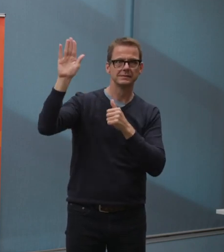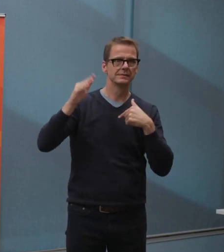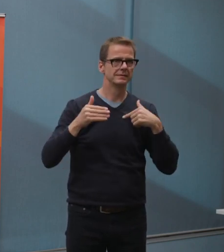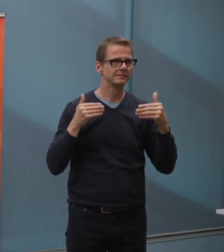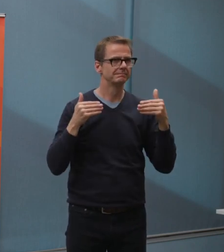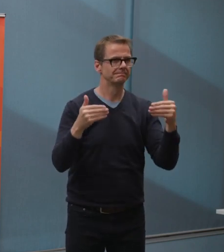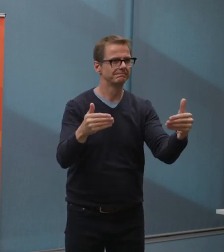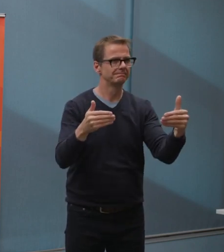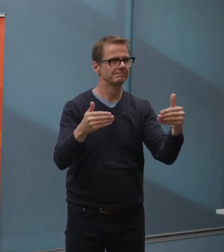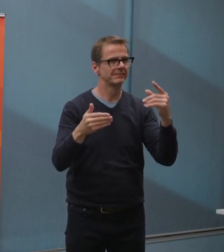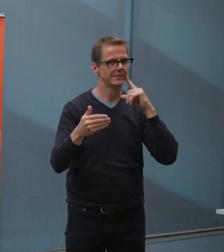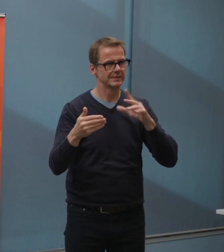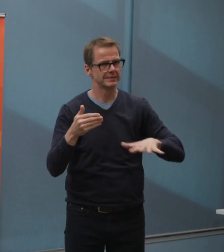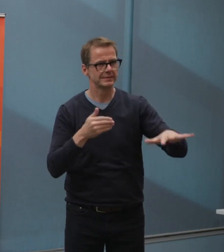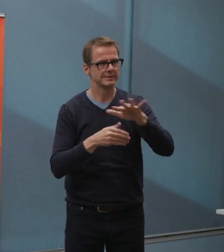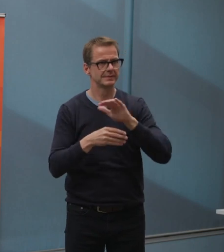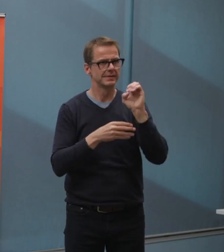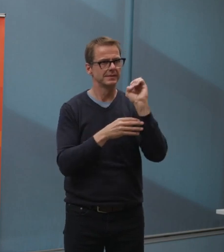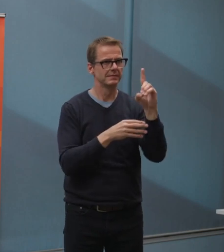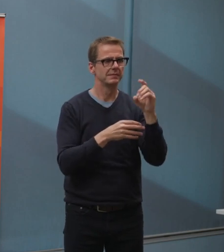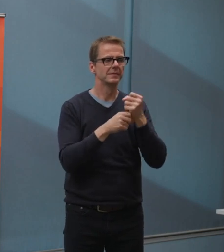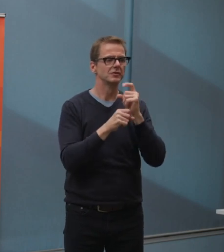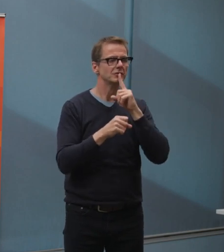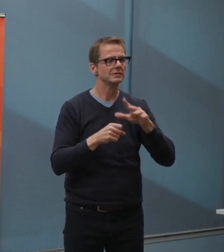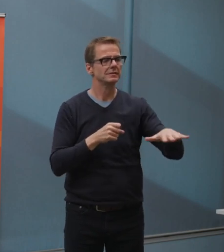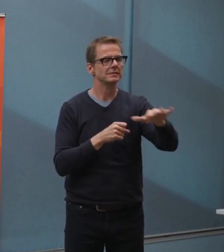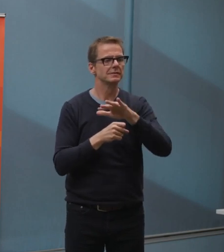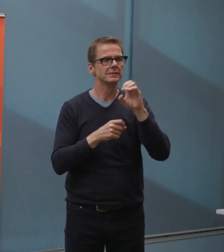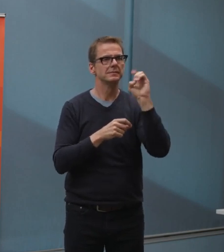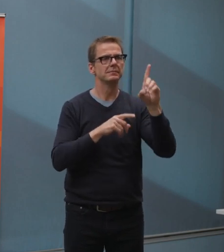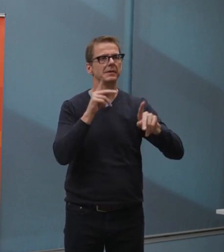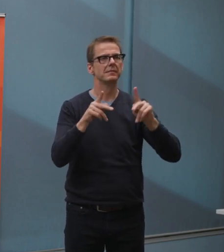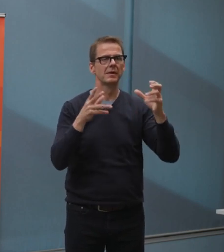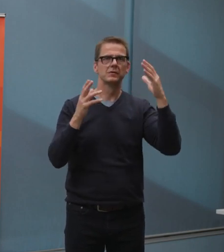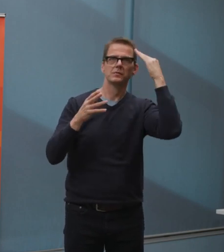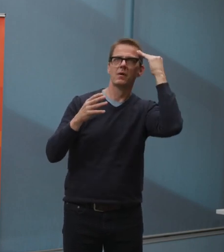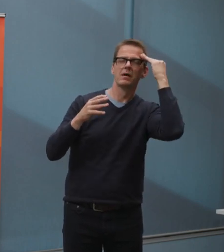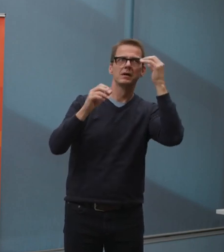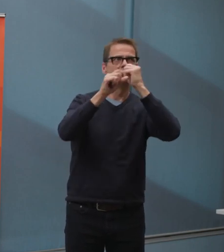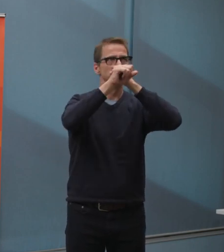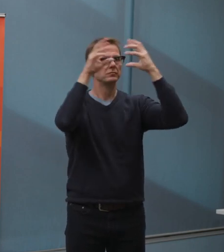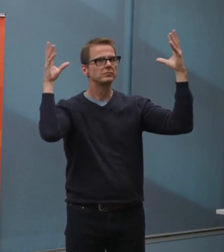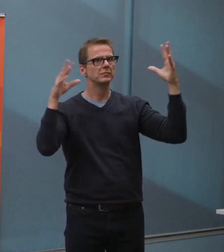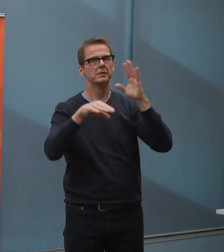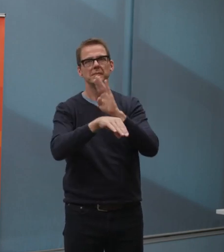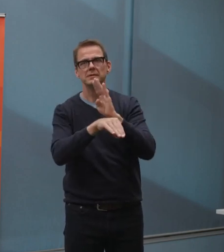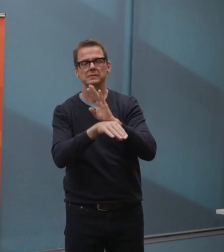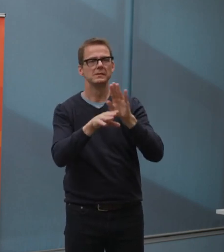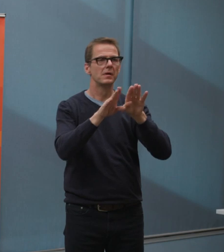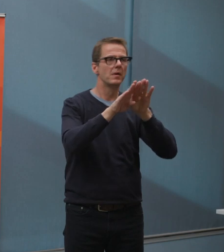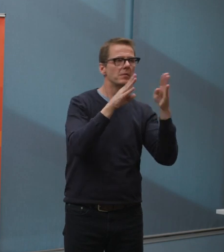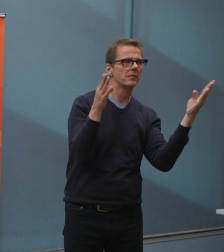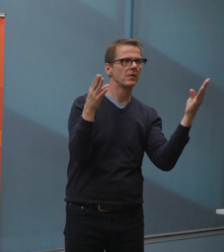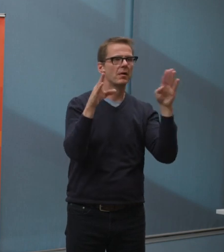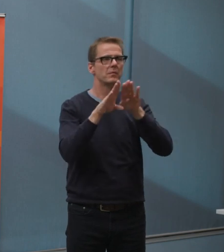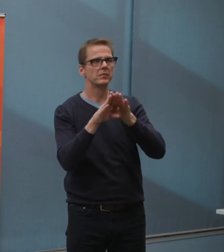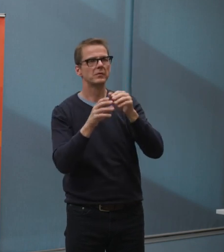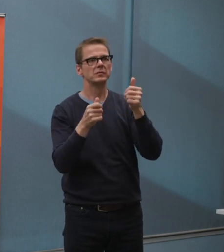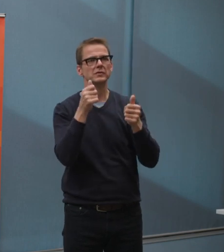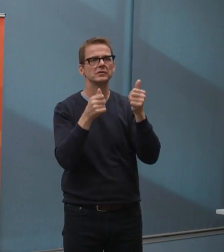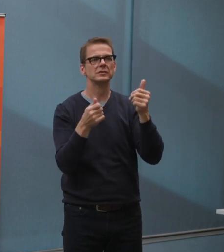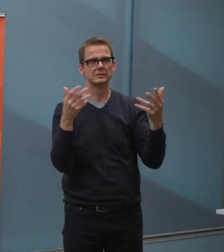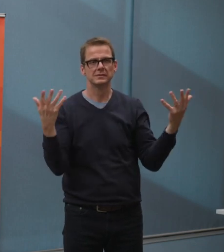make sure the communication is clear and the training is there for any of our enforcement personnel to be able to do their best work and keep the public